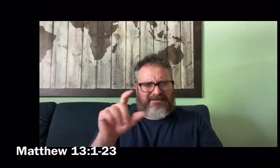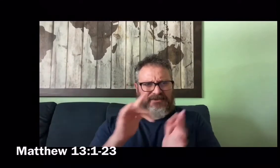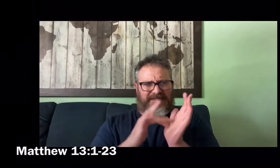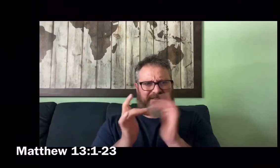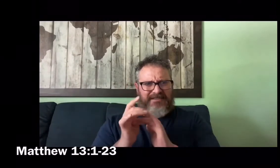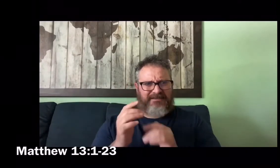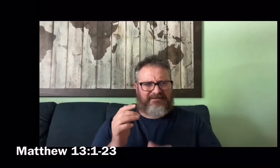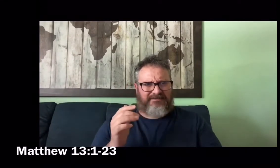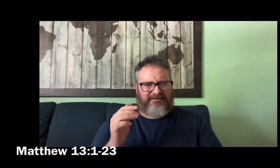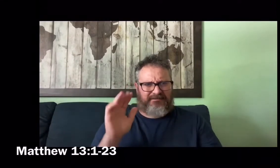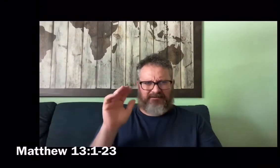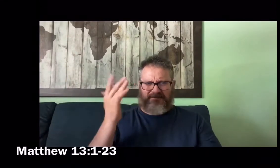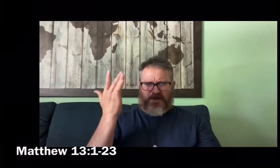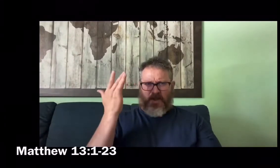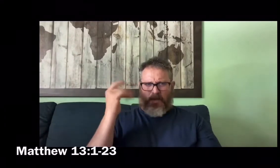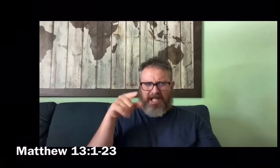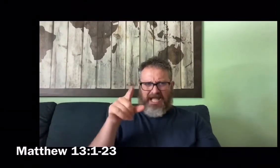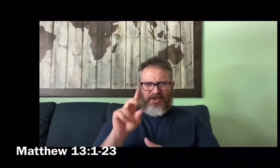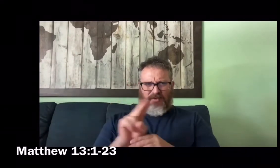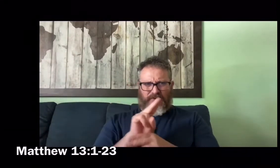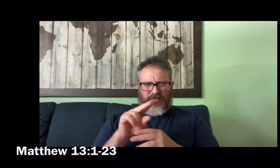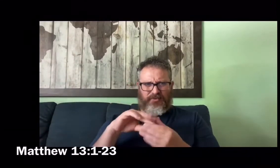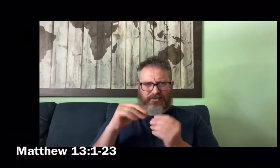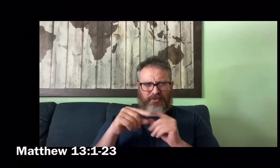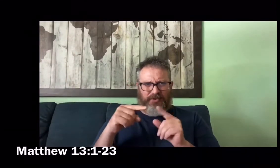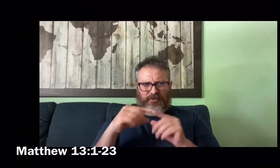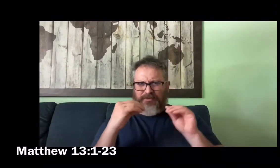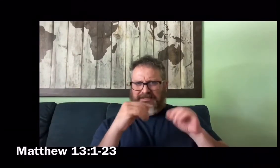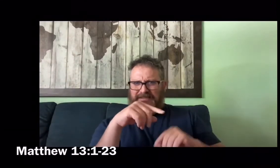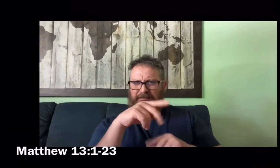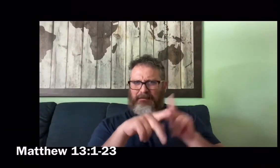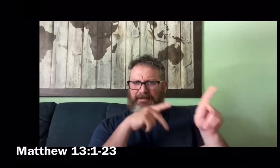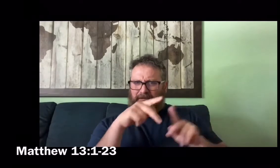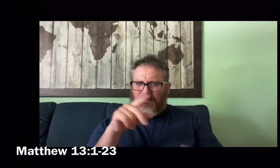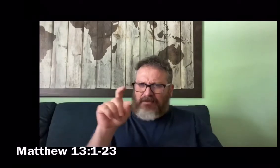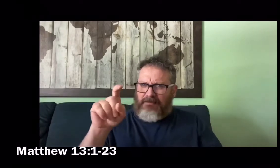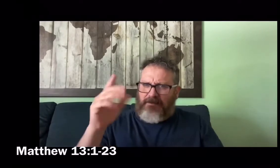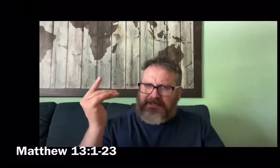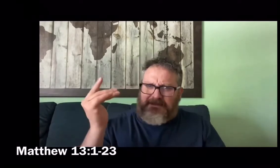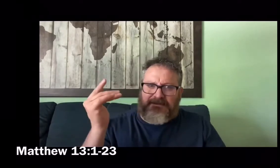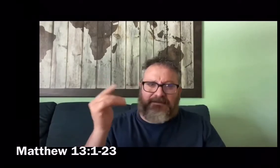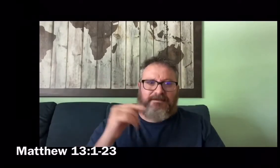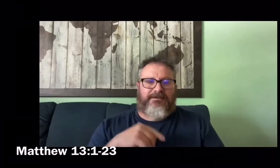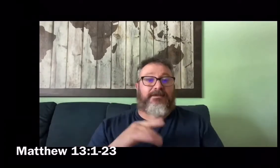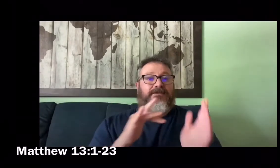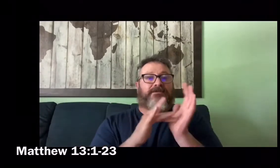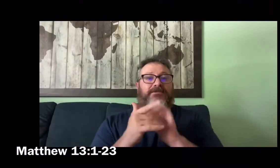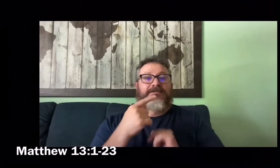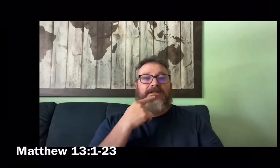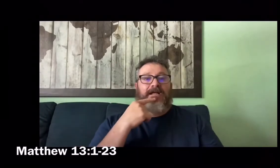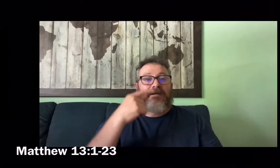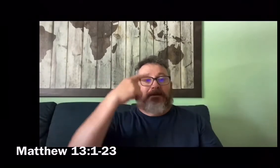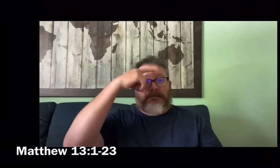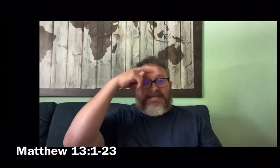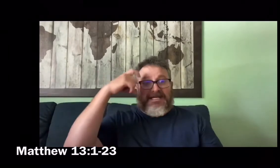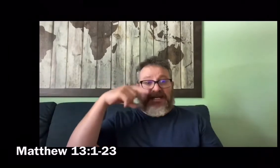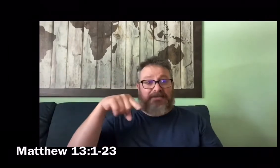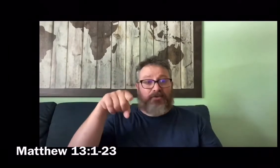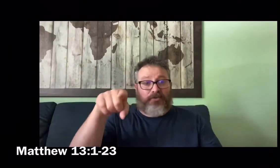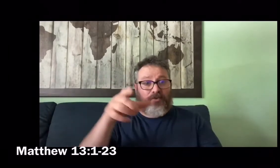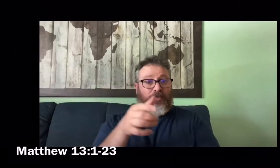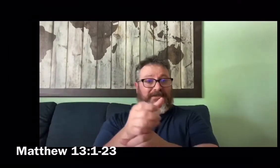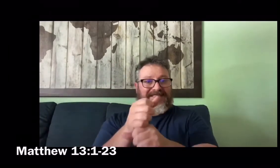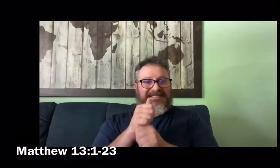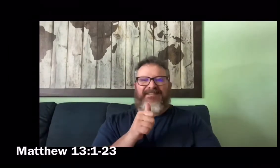the disciples approached him and said, do you speak to them in parables? He said to them in